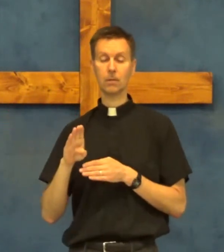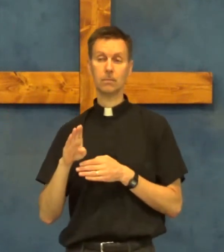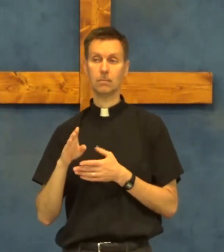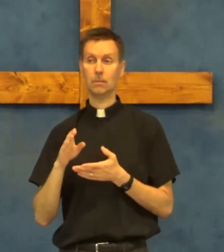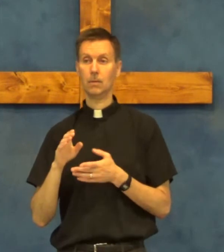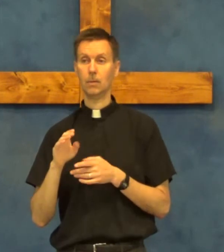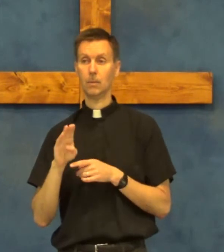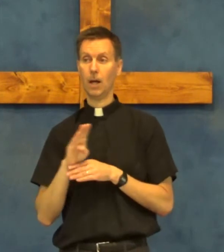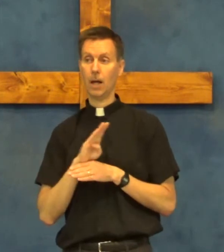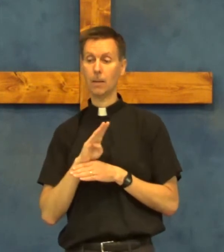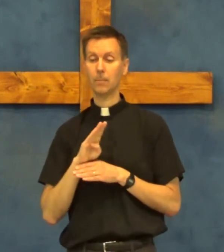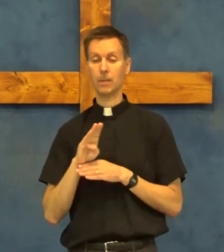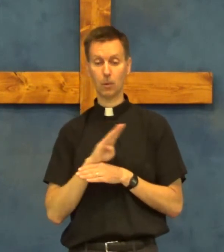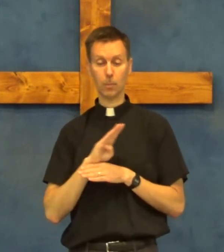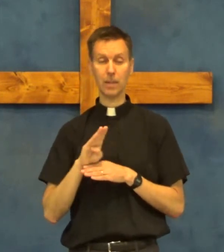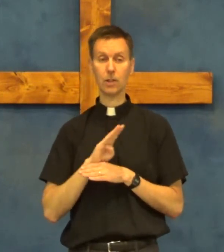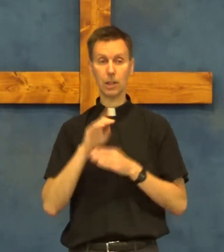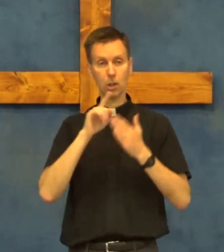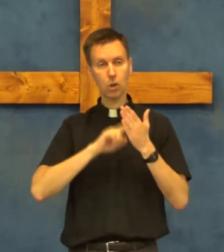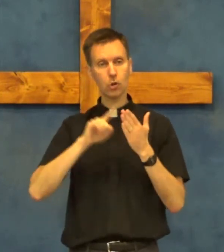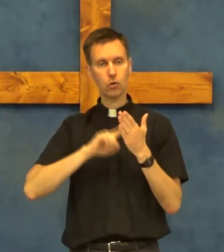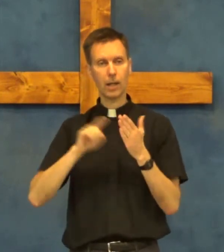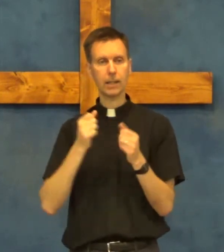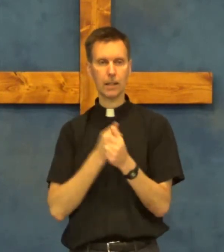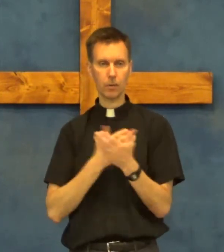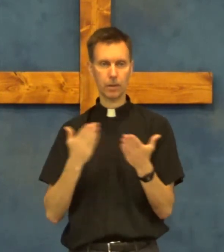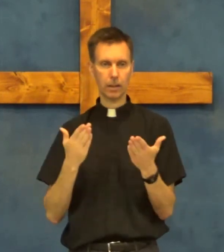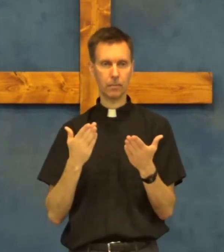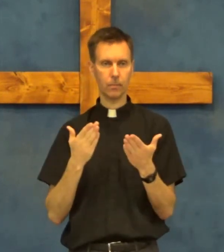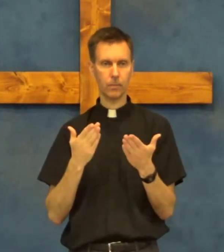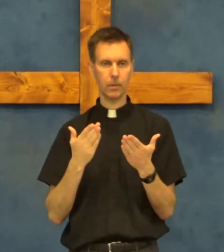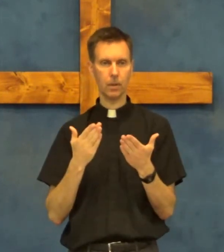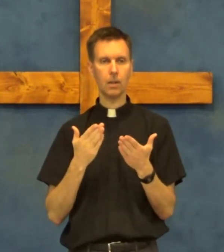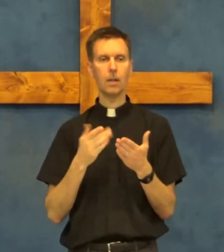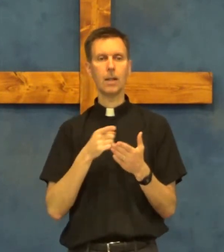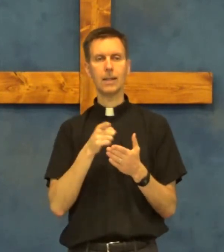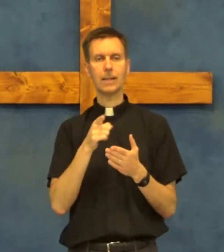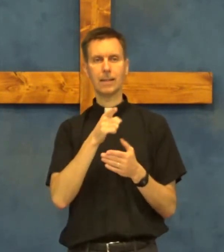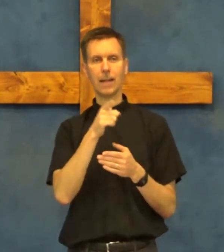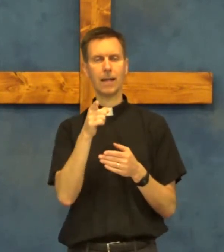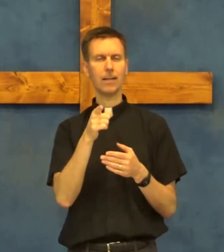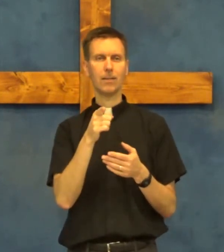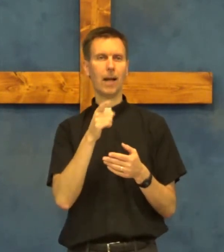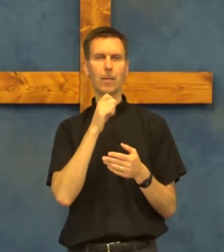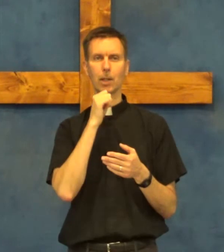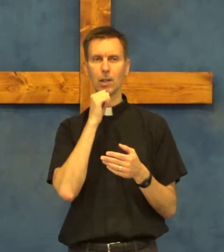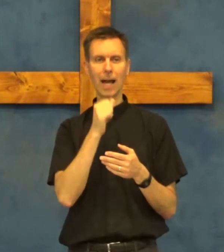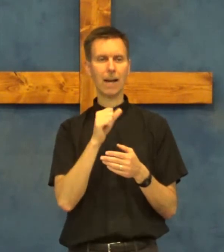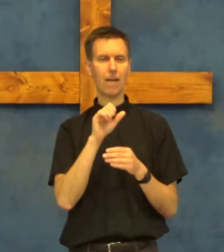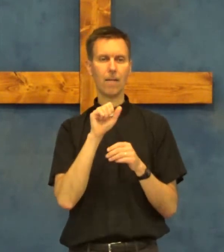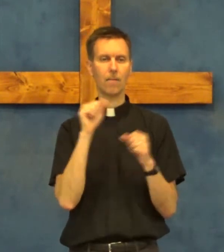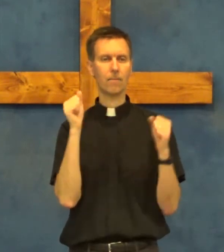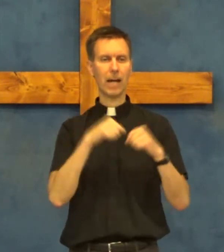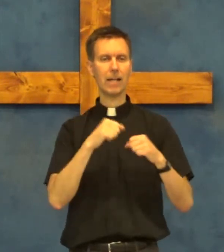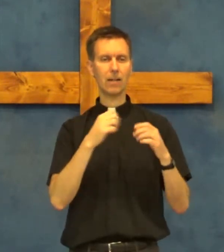they were busy checking everything they they're not fighting